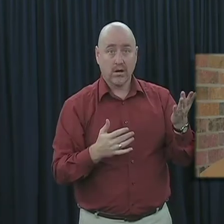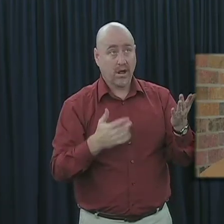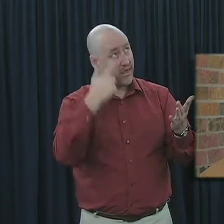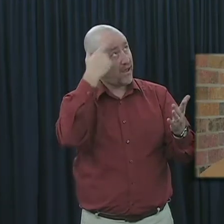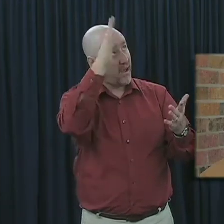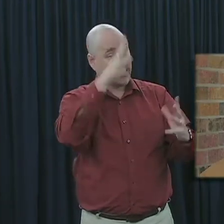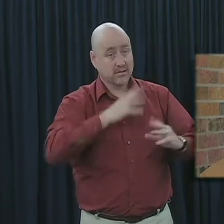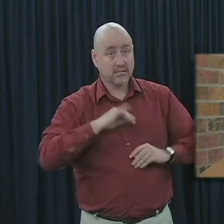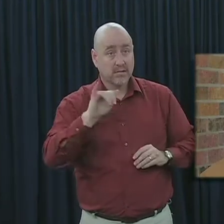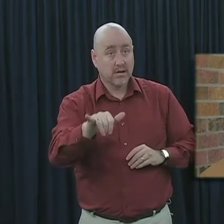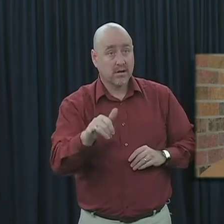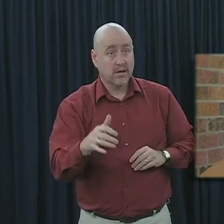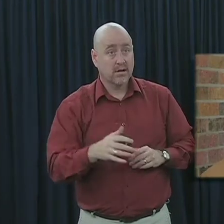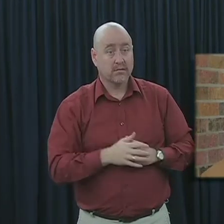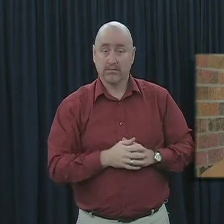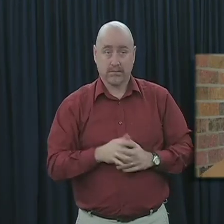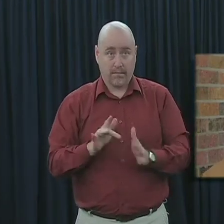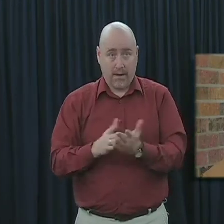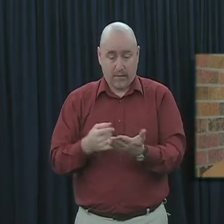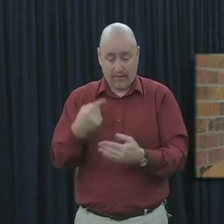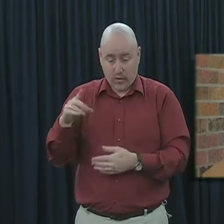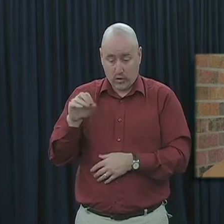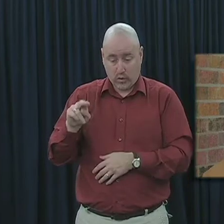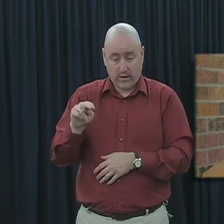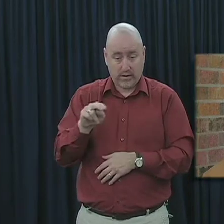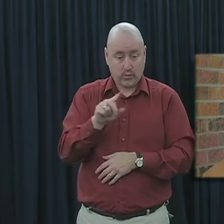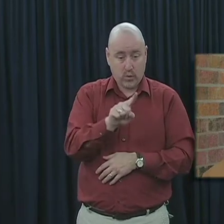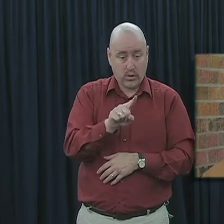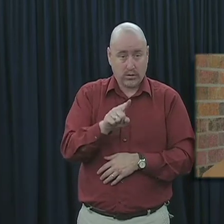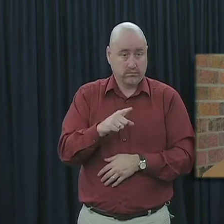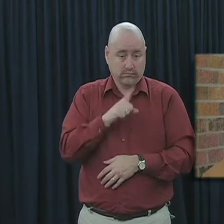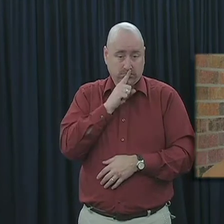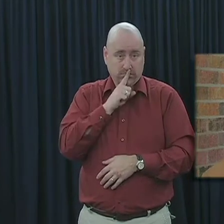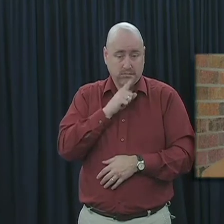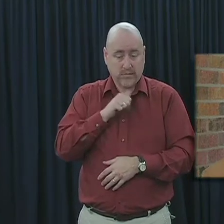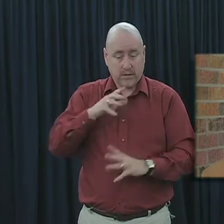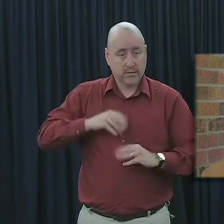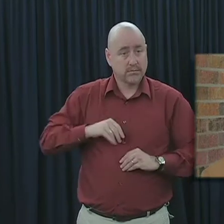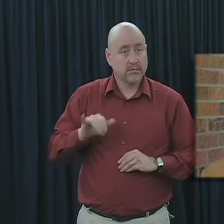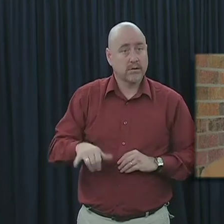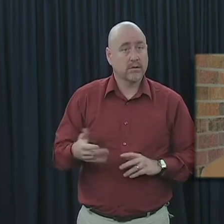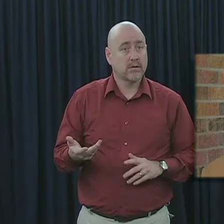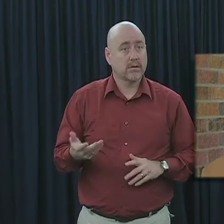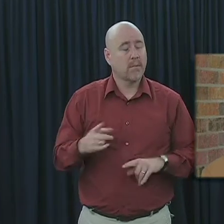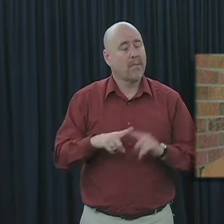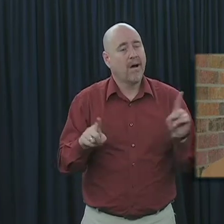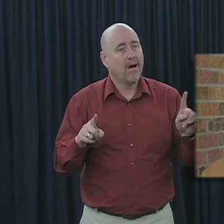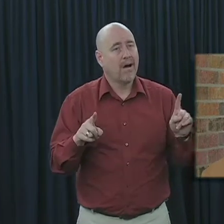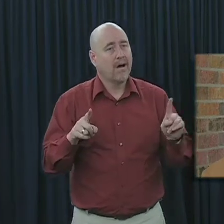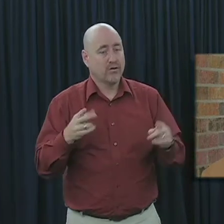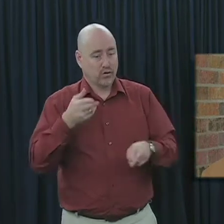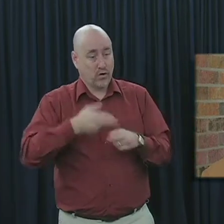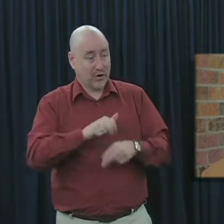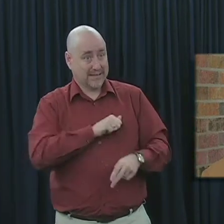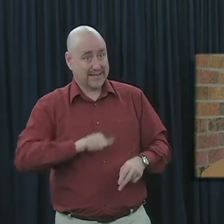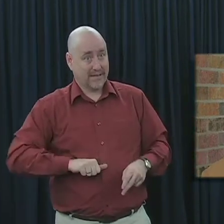would be acceptable to God? Not according to 1 Corinthians chapter 1. But rather, in order to call ourself a